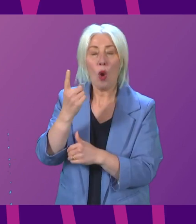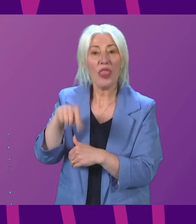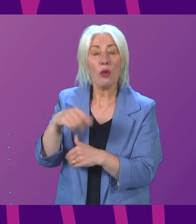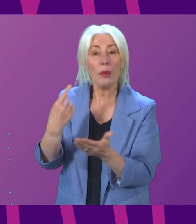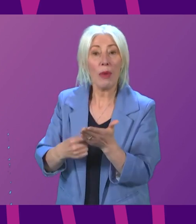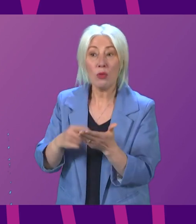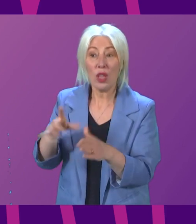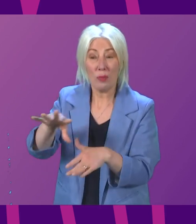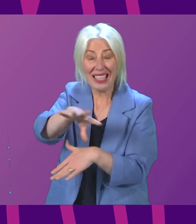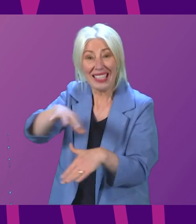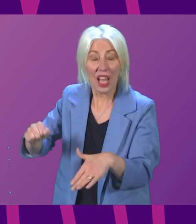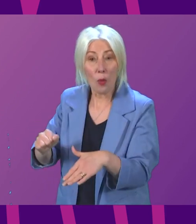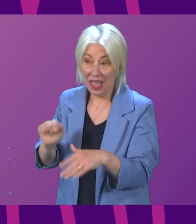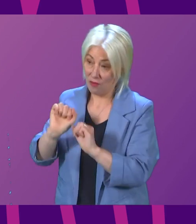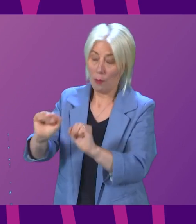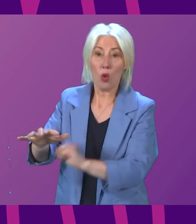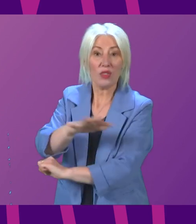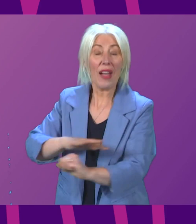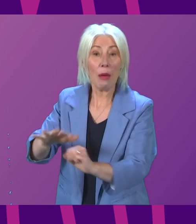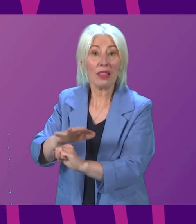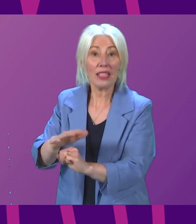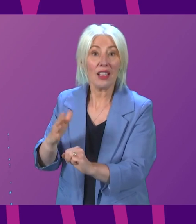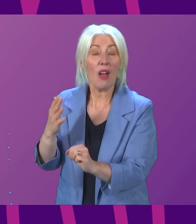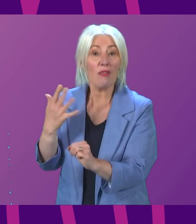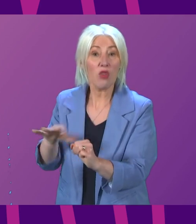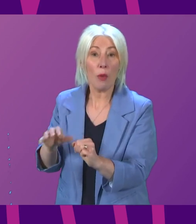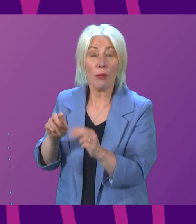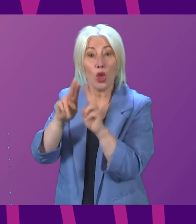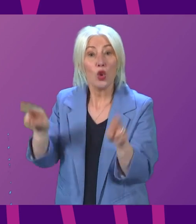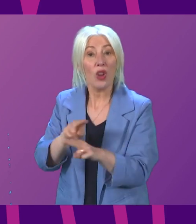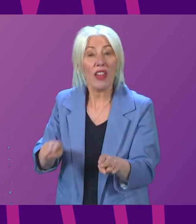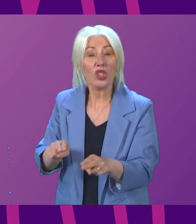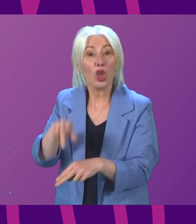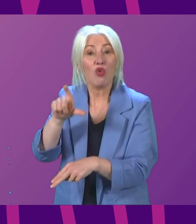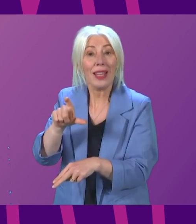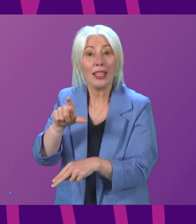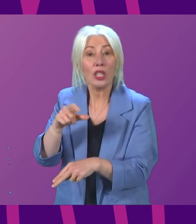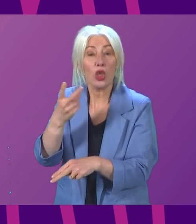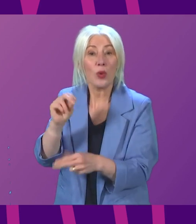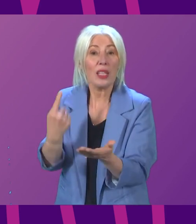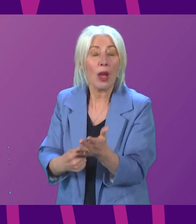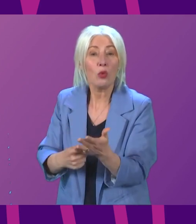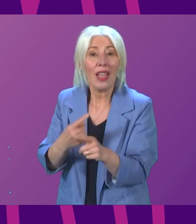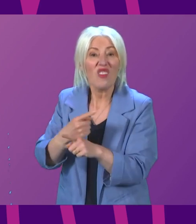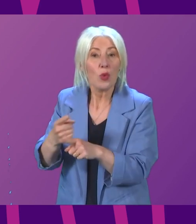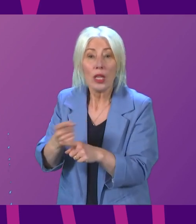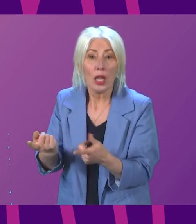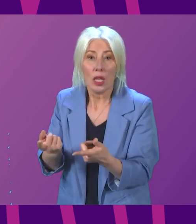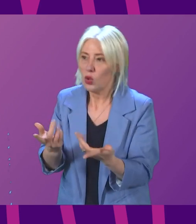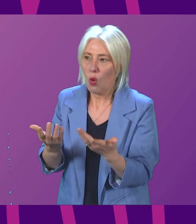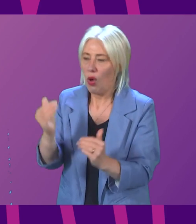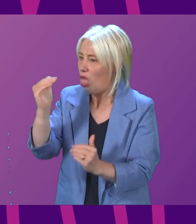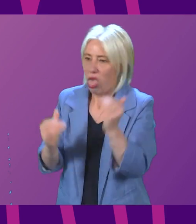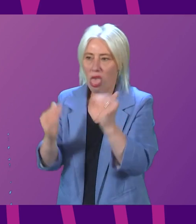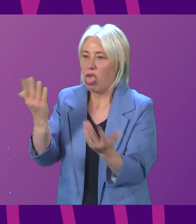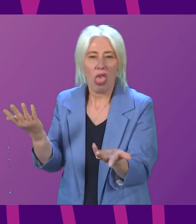out of the pockets of the lowest income families, given the clawback of the universal credit, £20 a week. So there is much,